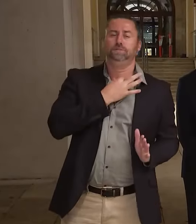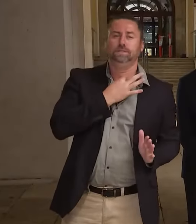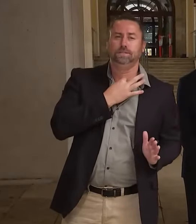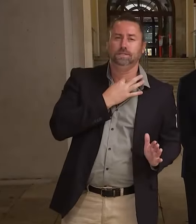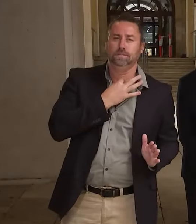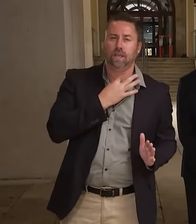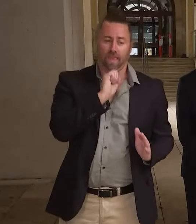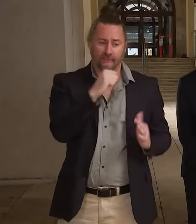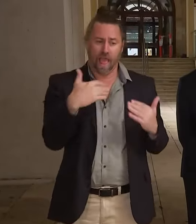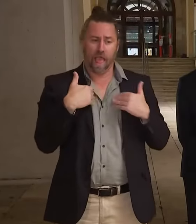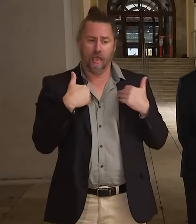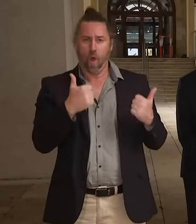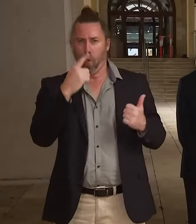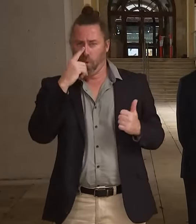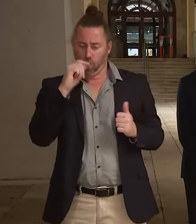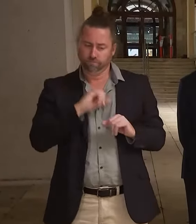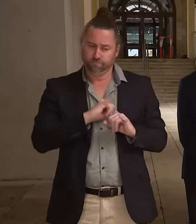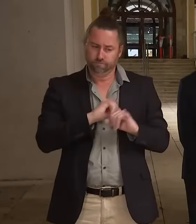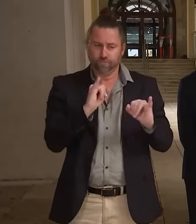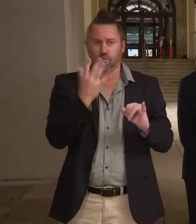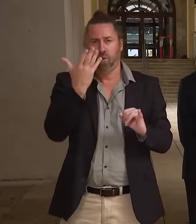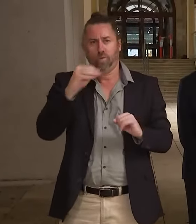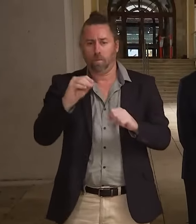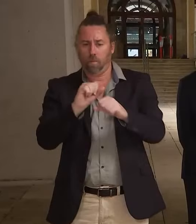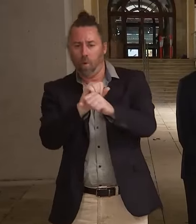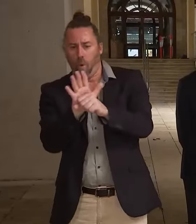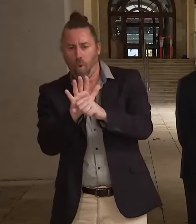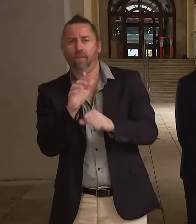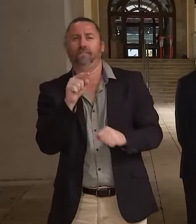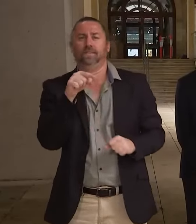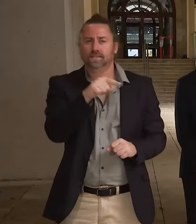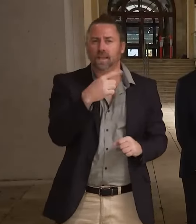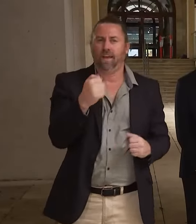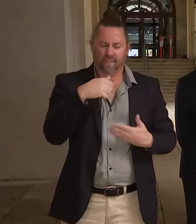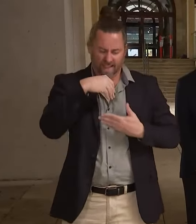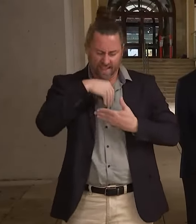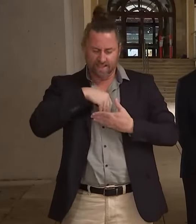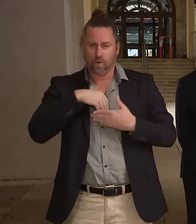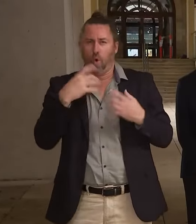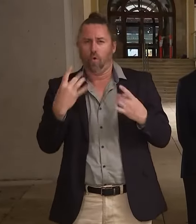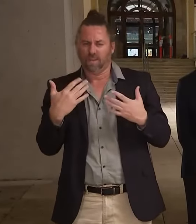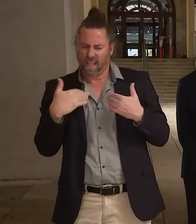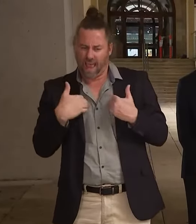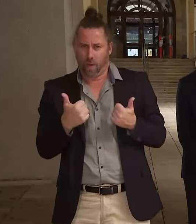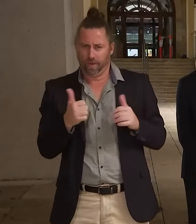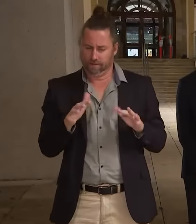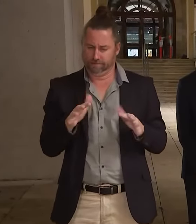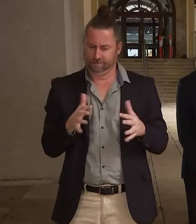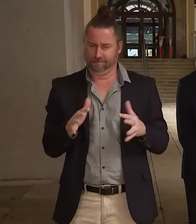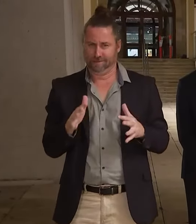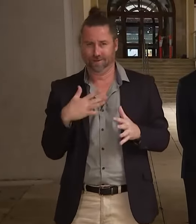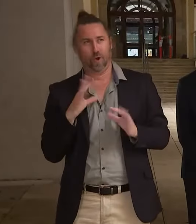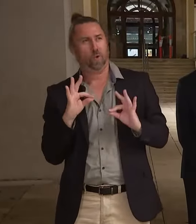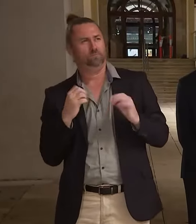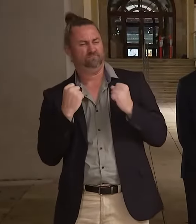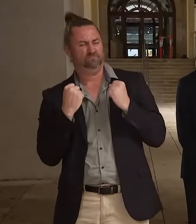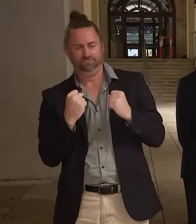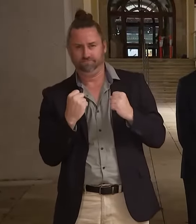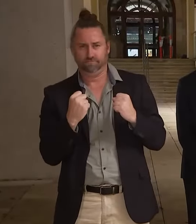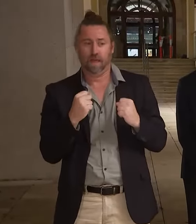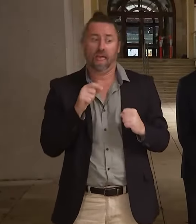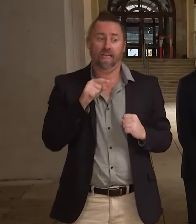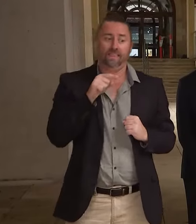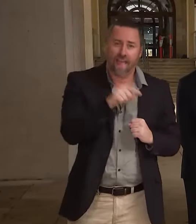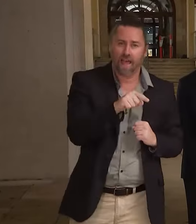most vulnerable in the community. Those who have underlying health conditions that we know put them more at